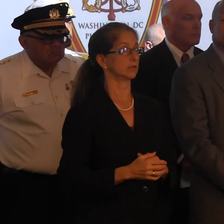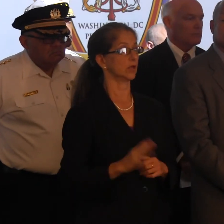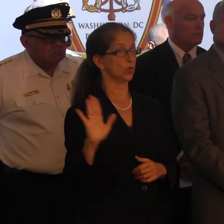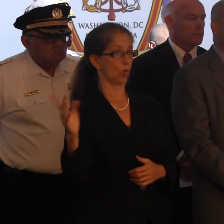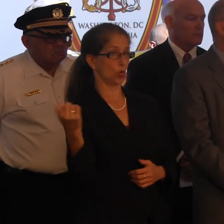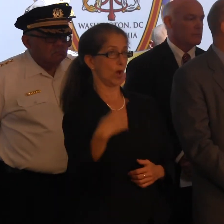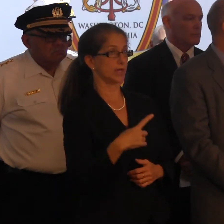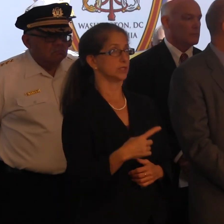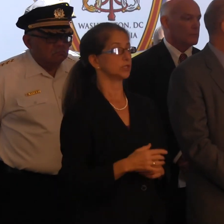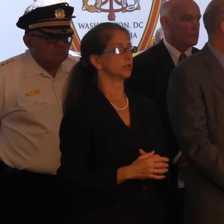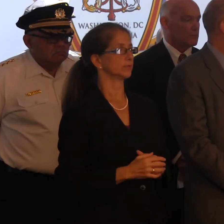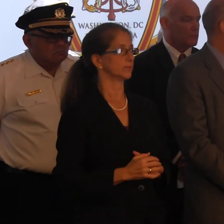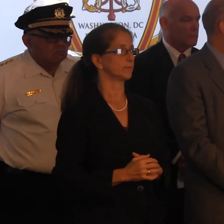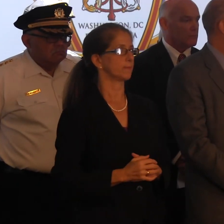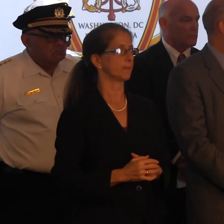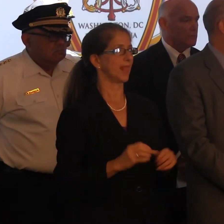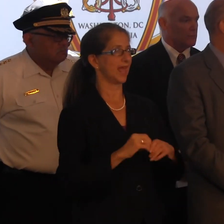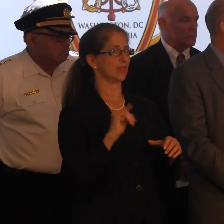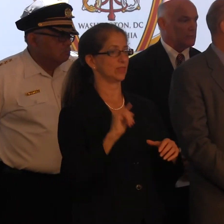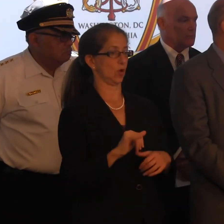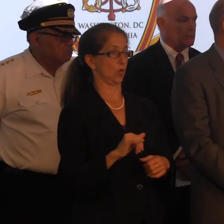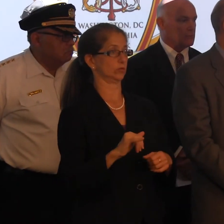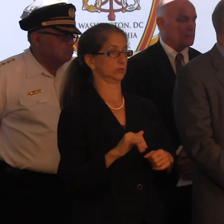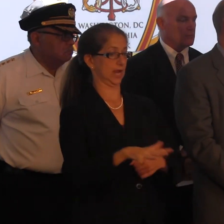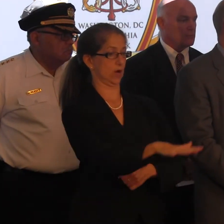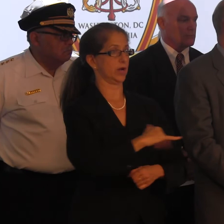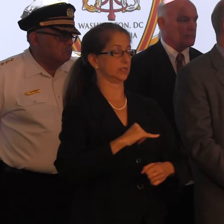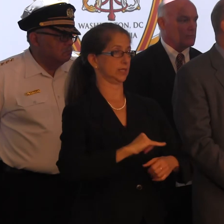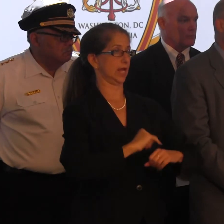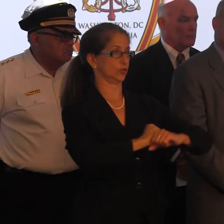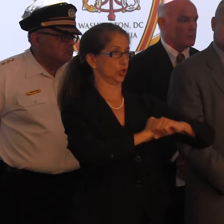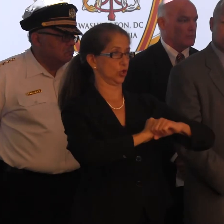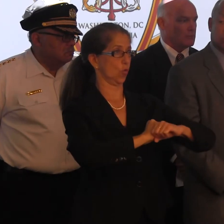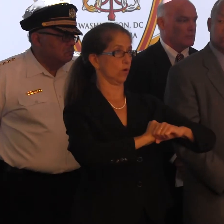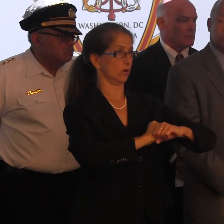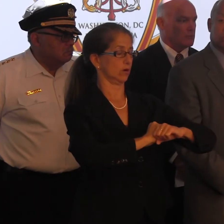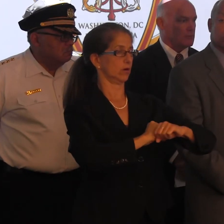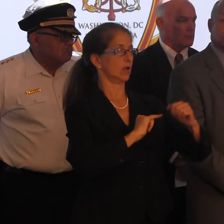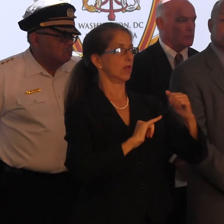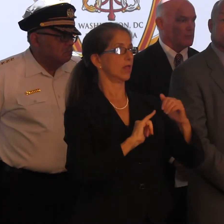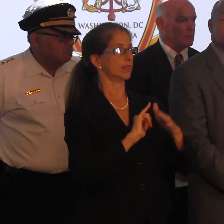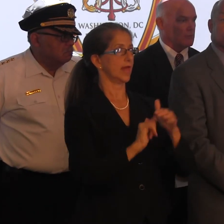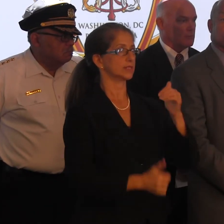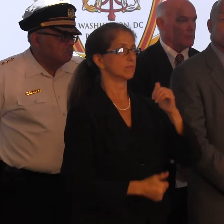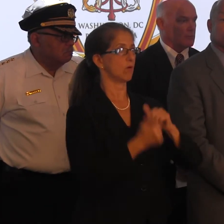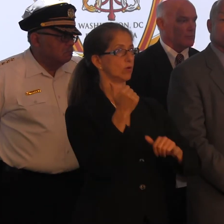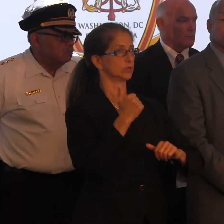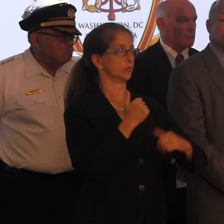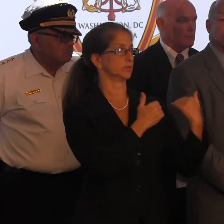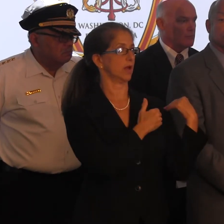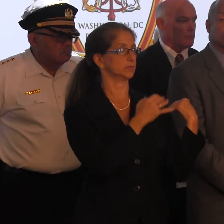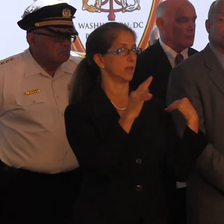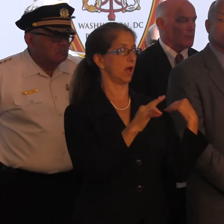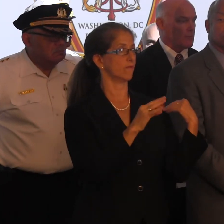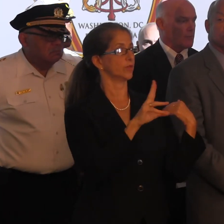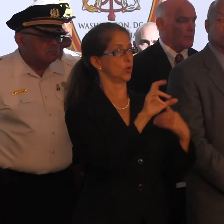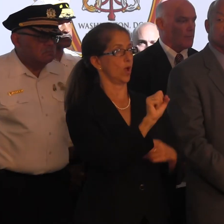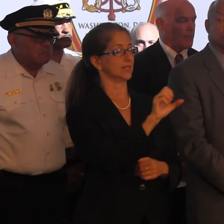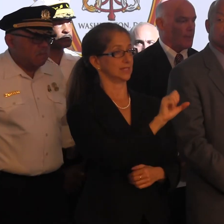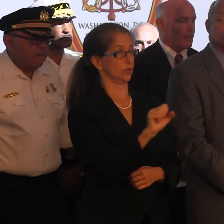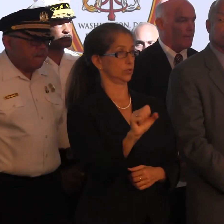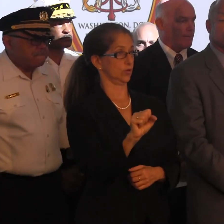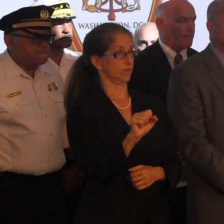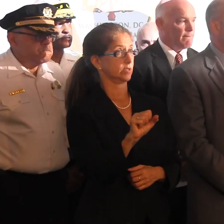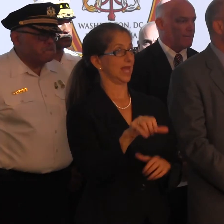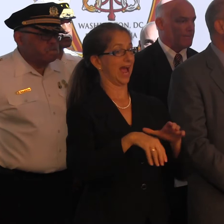question, mean, within those secure areas are primarily the responsibility of the United States Secret Service. Outside of